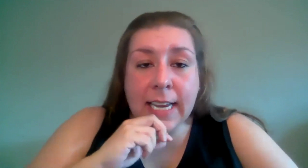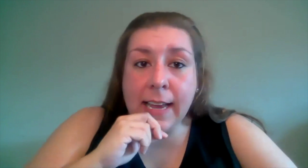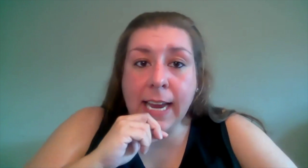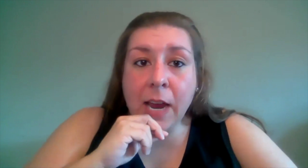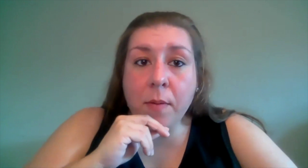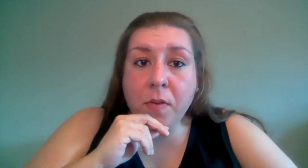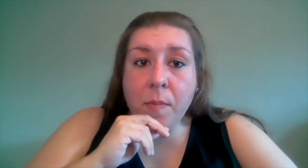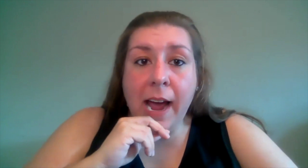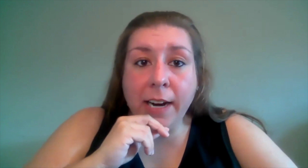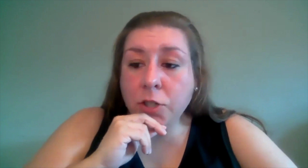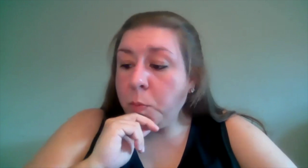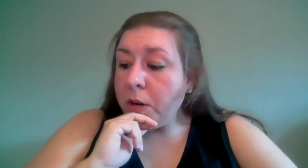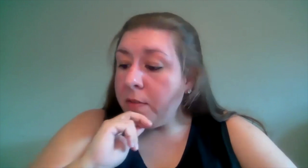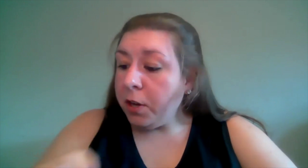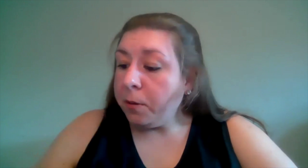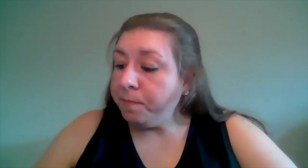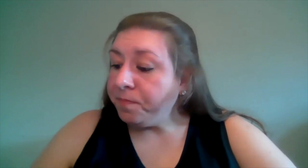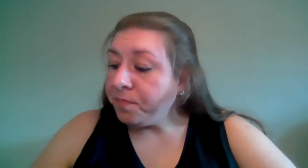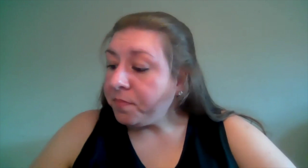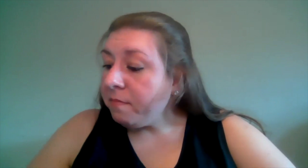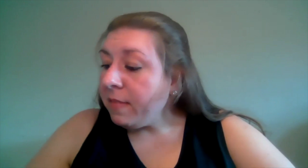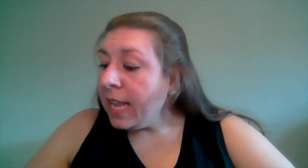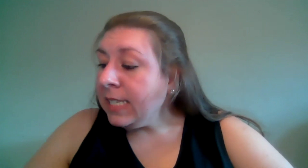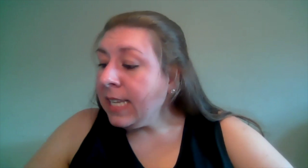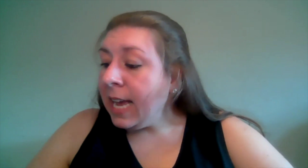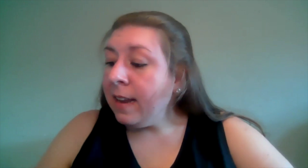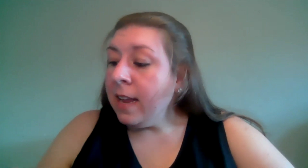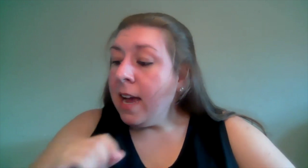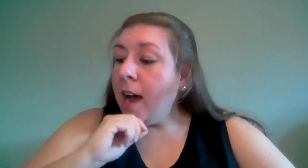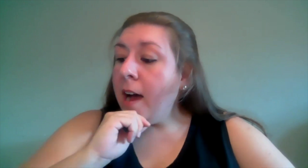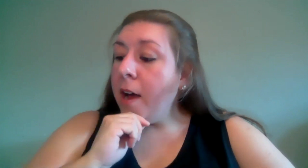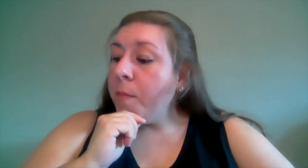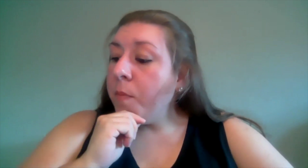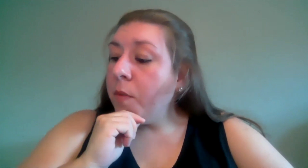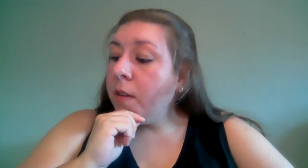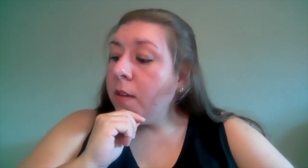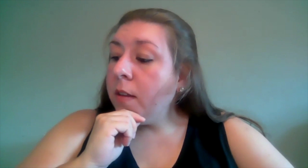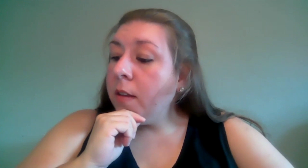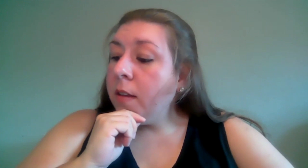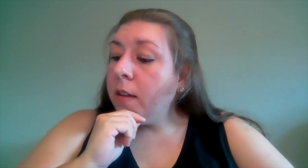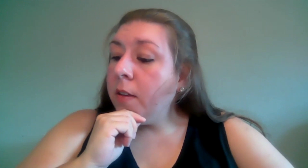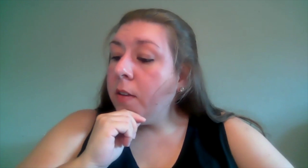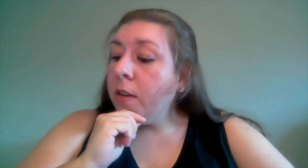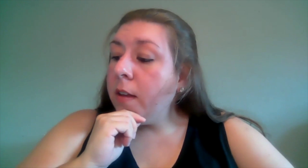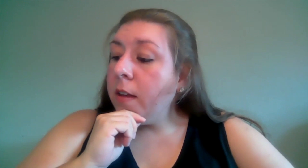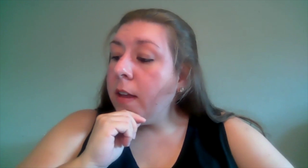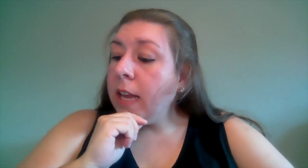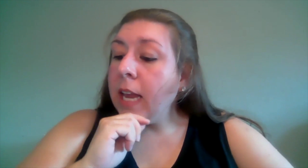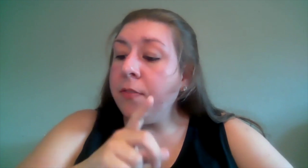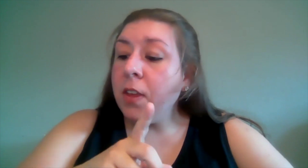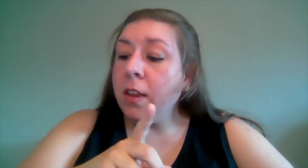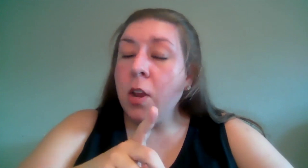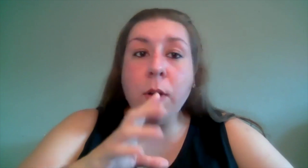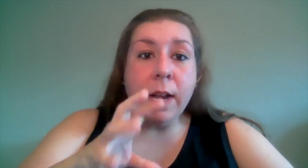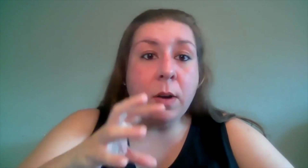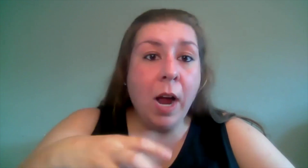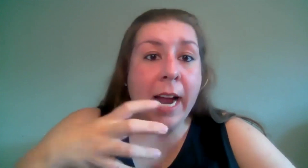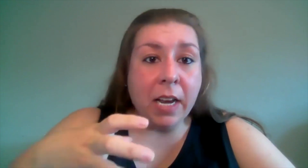thing that came up from the actor's point of view has said um if you know in writing